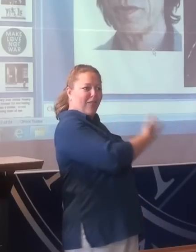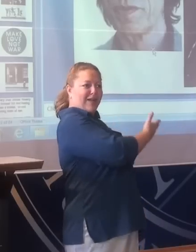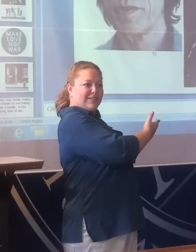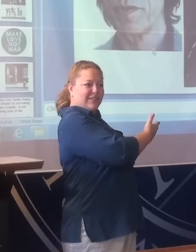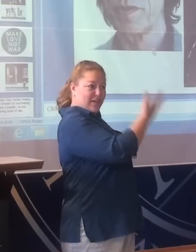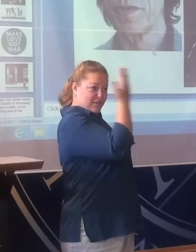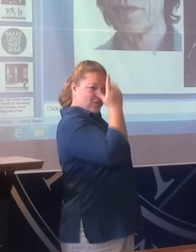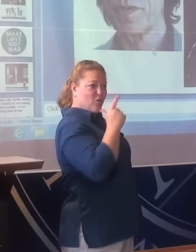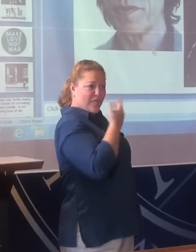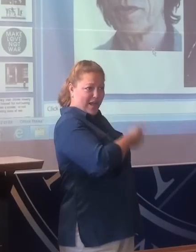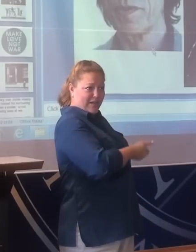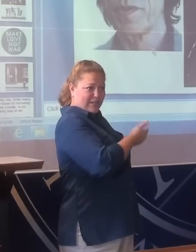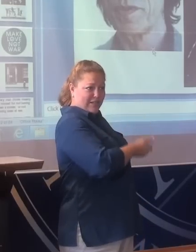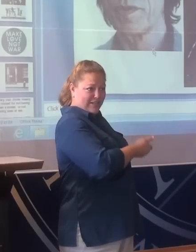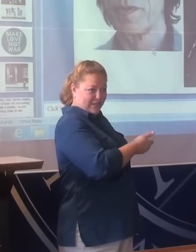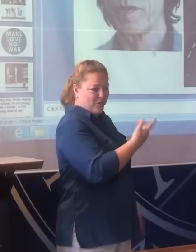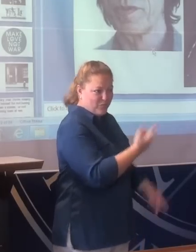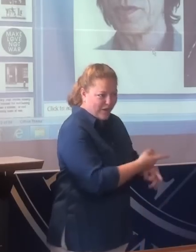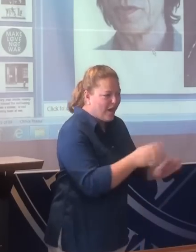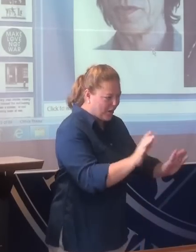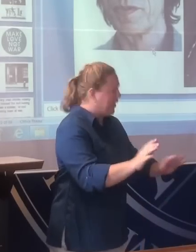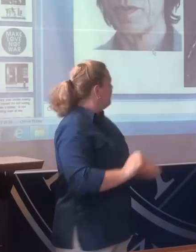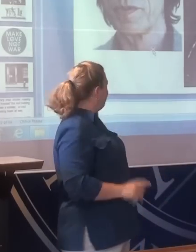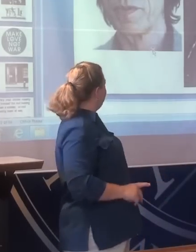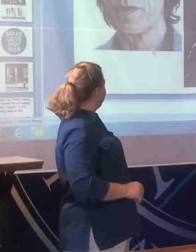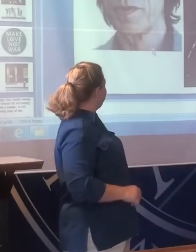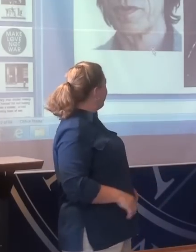Do you know who it is? You do, Josh? Okay, that's fine.